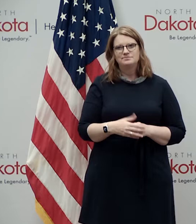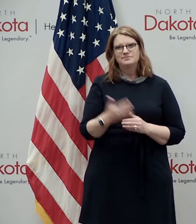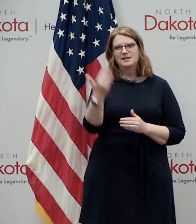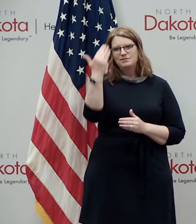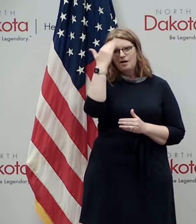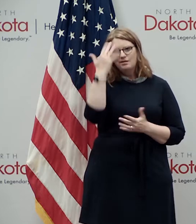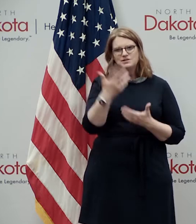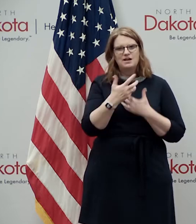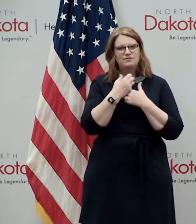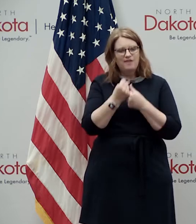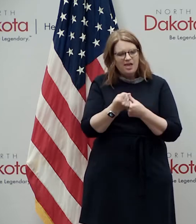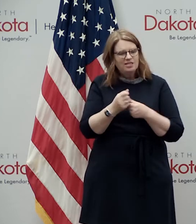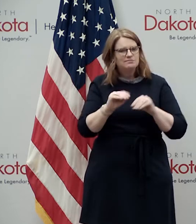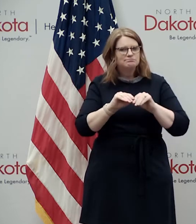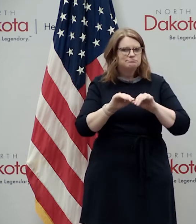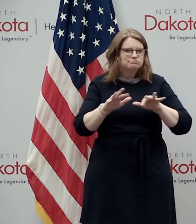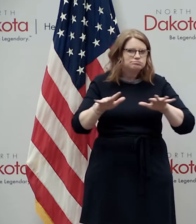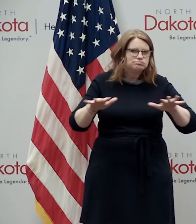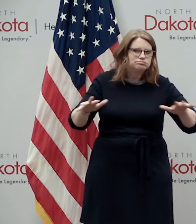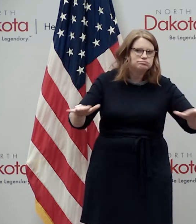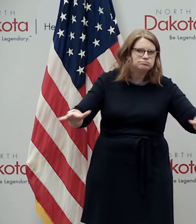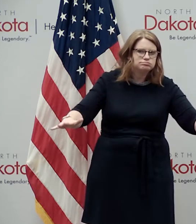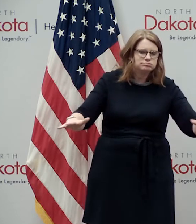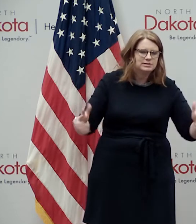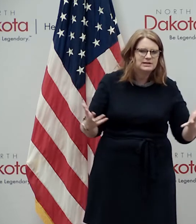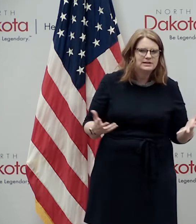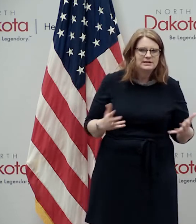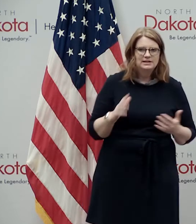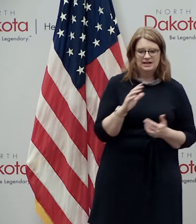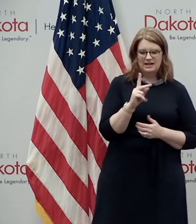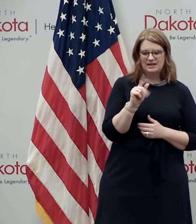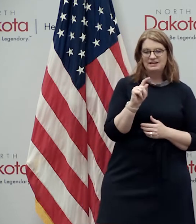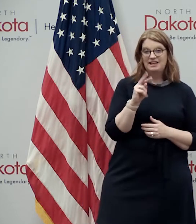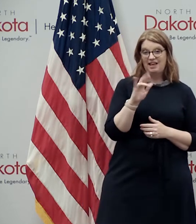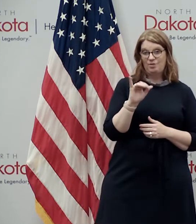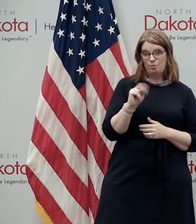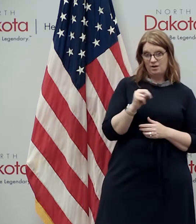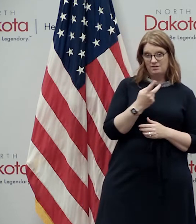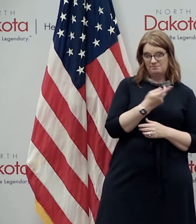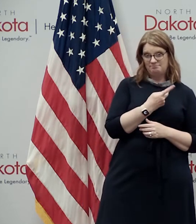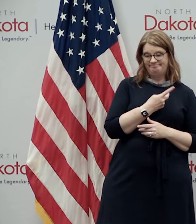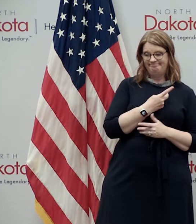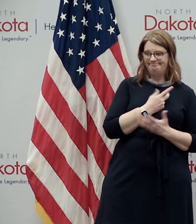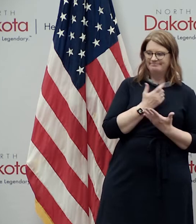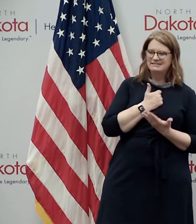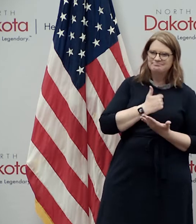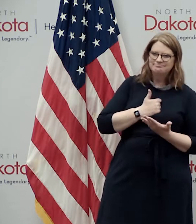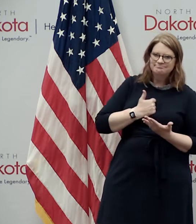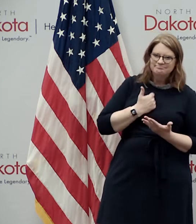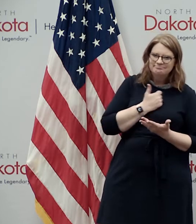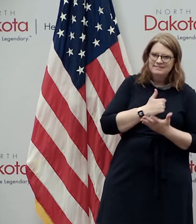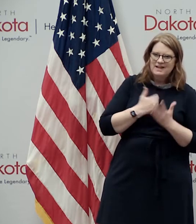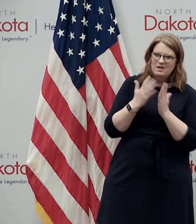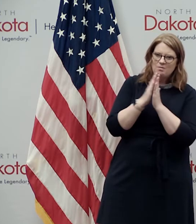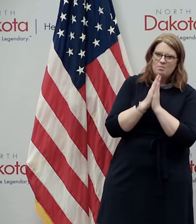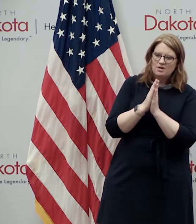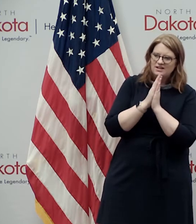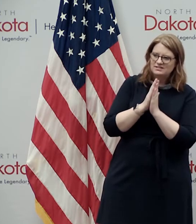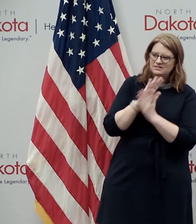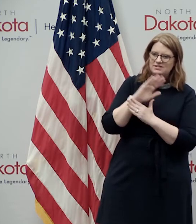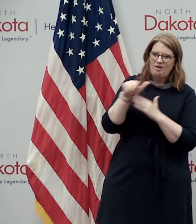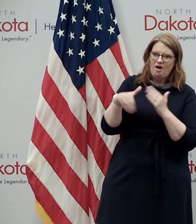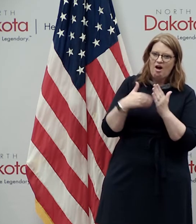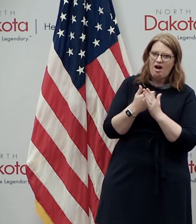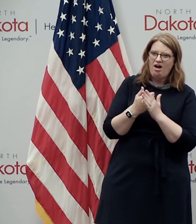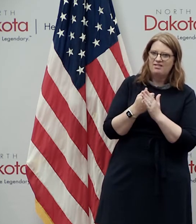faith across our state our nation and our world and katherine and i extend our deepest condolences and heartfelt prayers to the all the